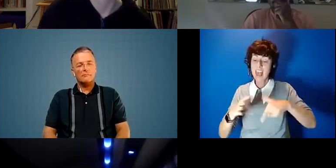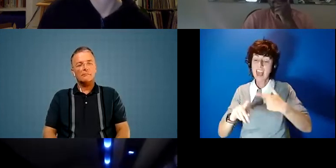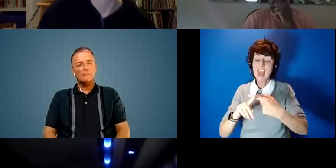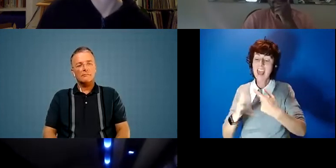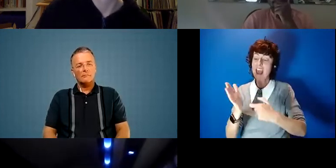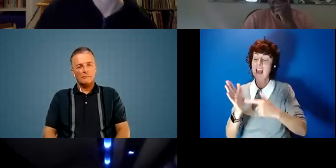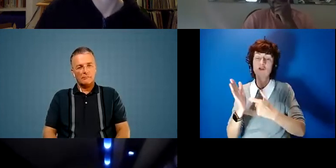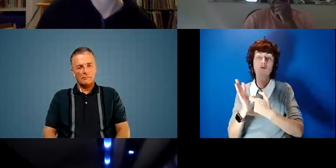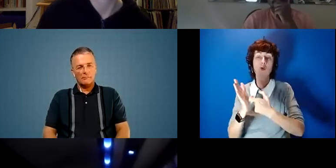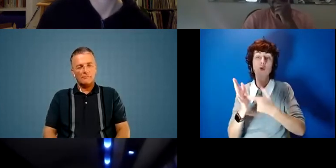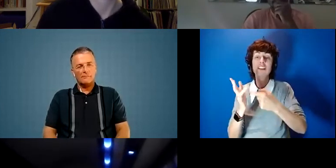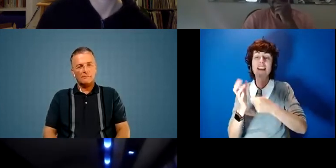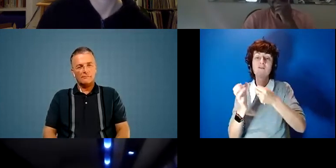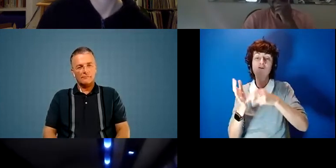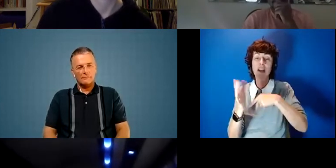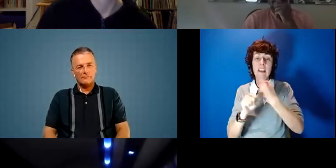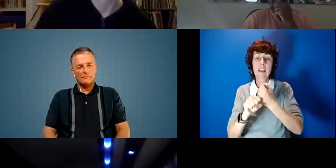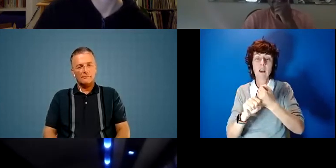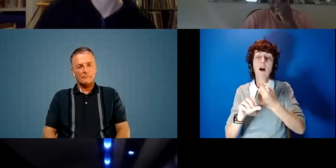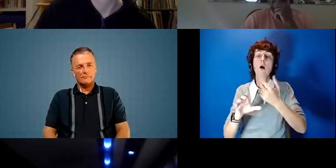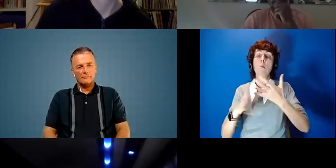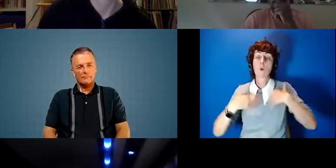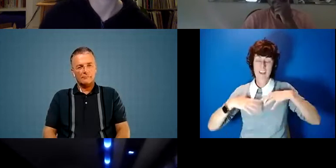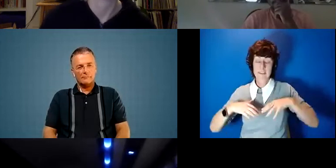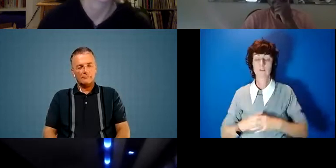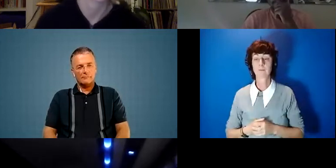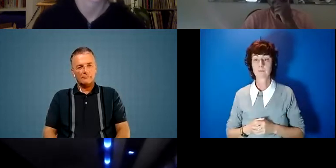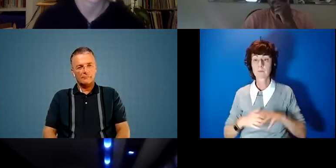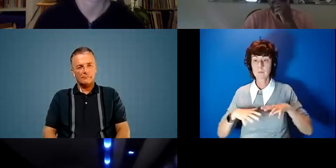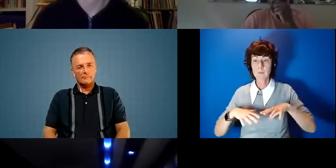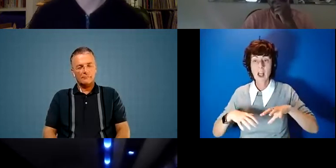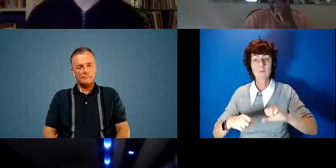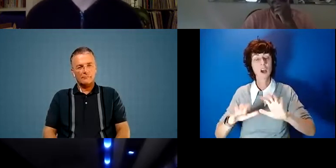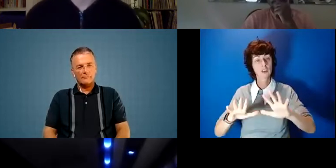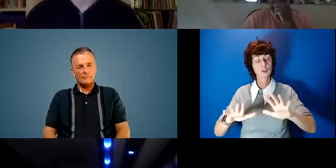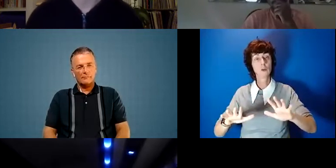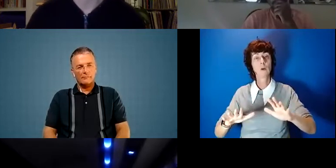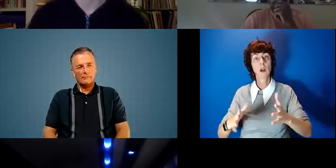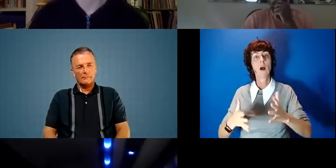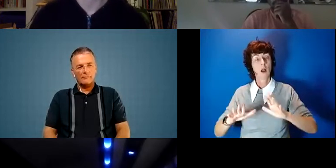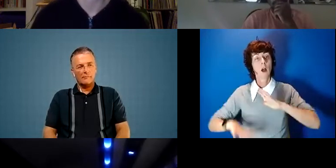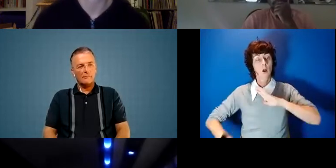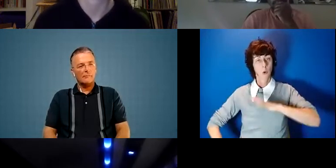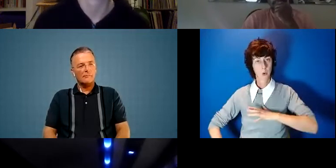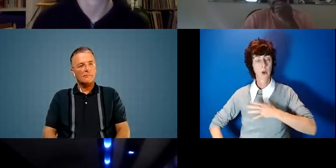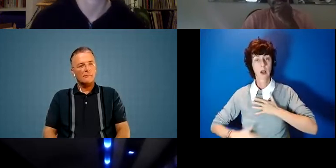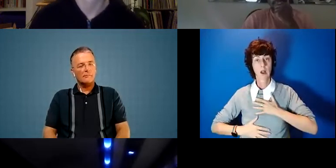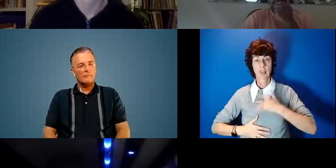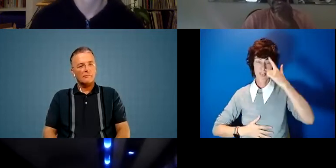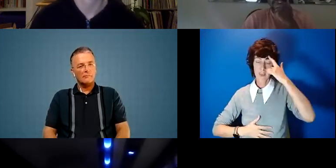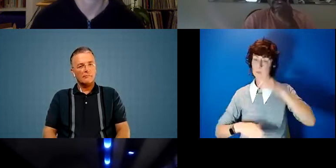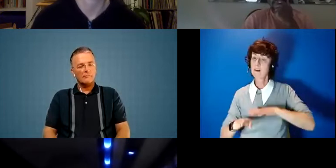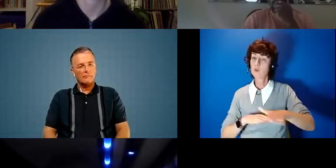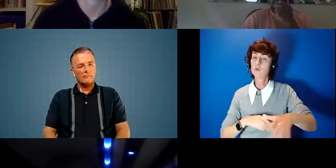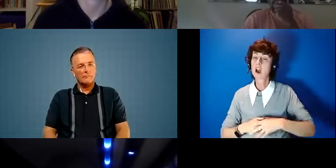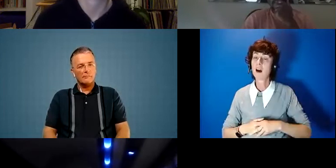amazing companies and i'm starting to make peace with the work that i'm doing and looking to the future and seeing how to